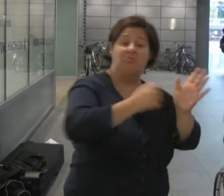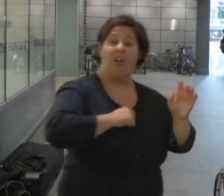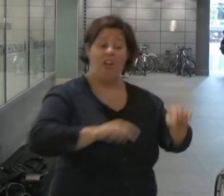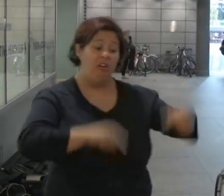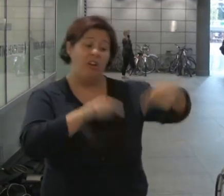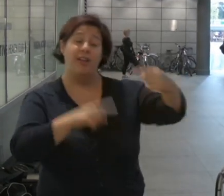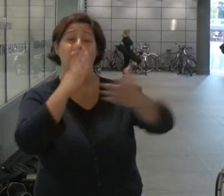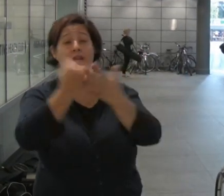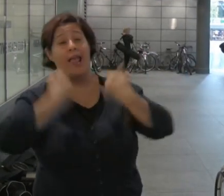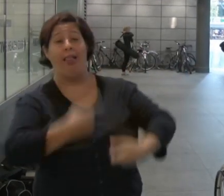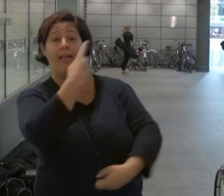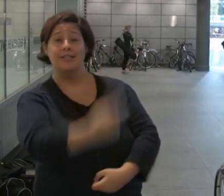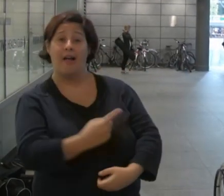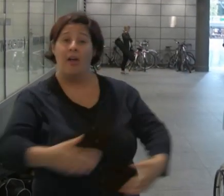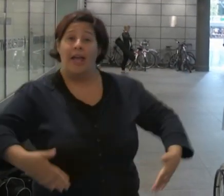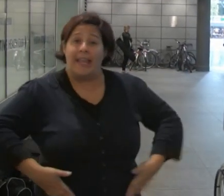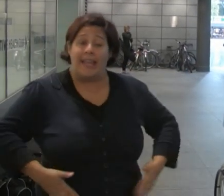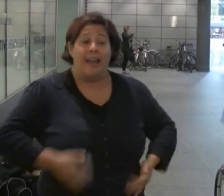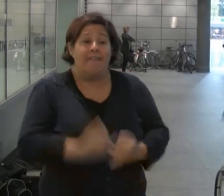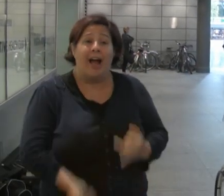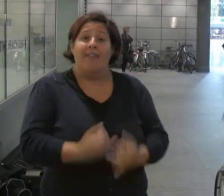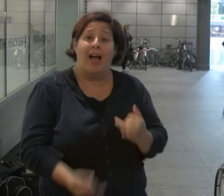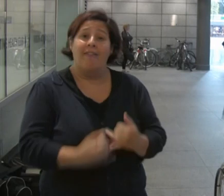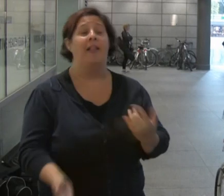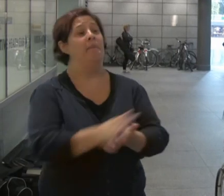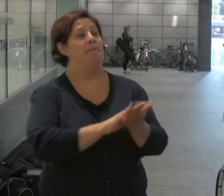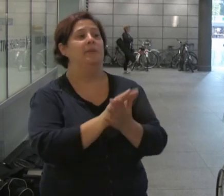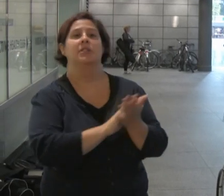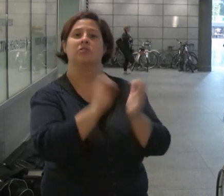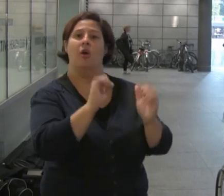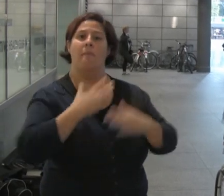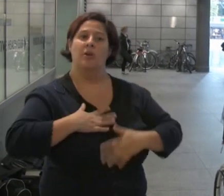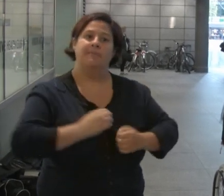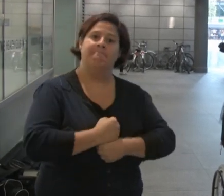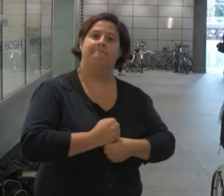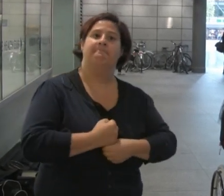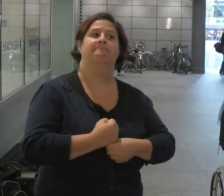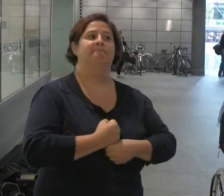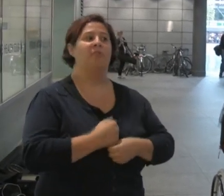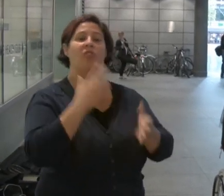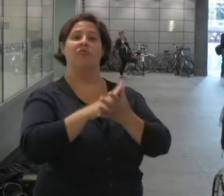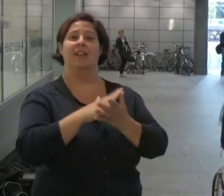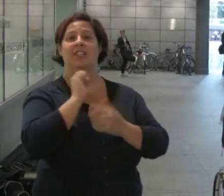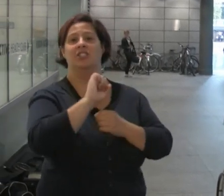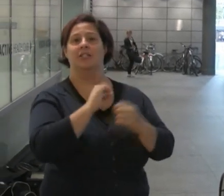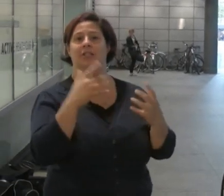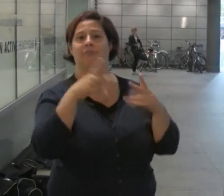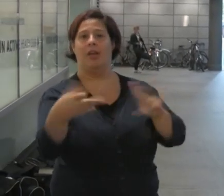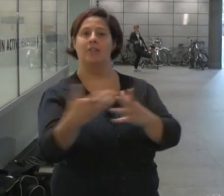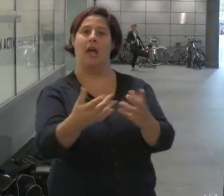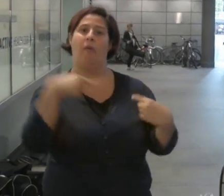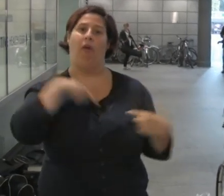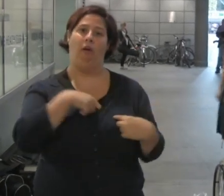She was desperately ill. Her kidneys were failing, putting a huge strain on her body. Ultimately, it seems she died of a cardiac arrest.